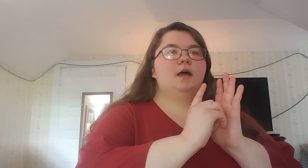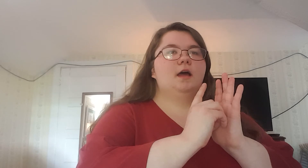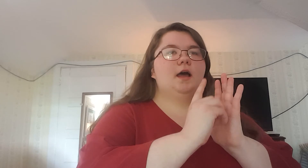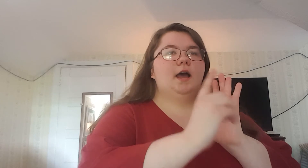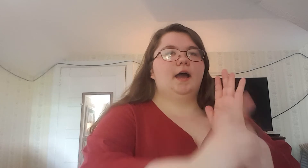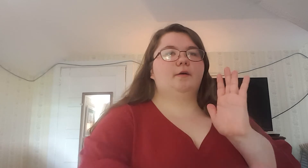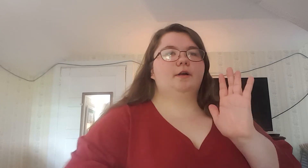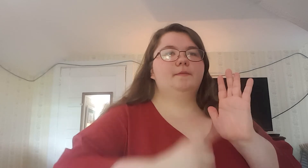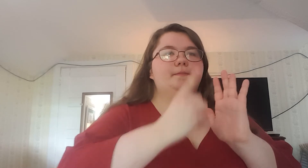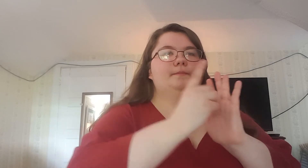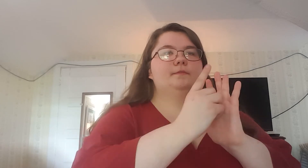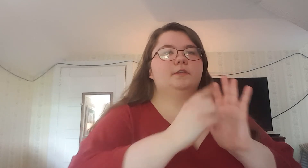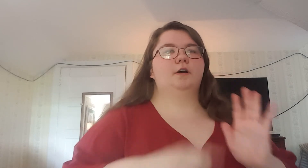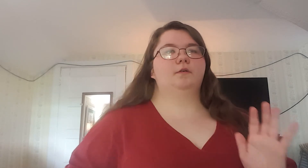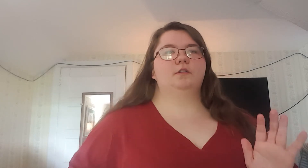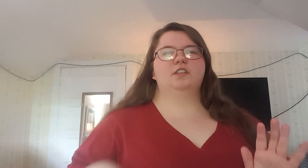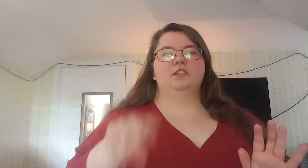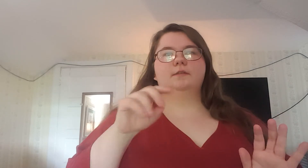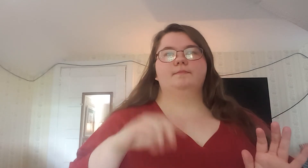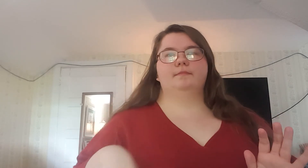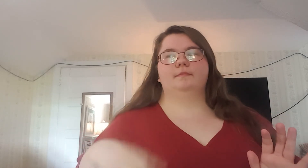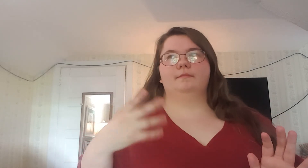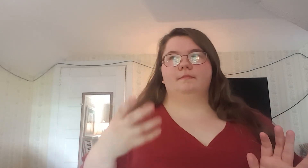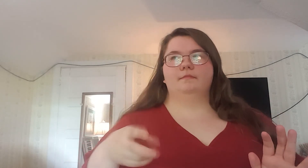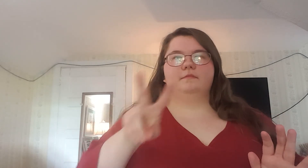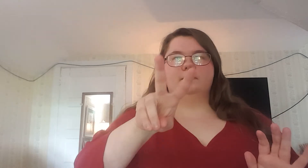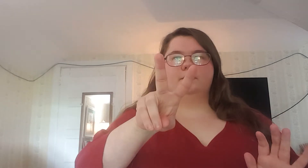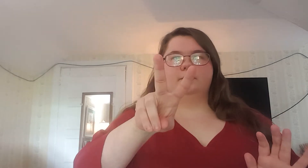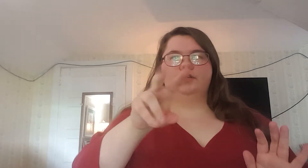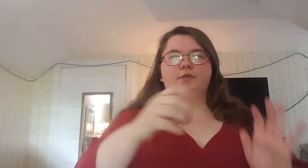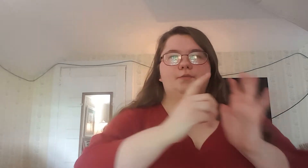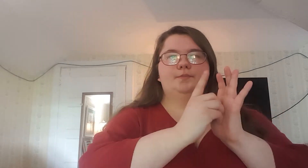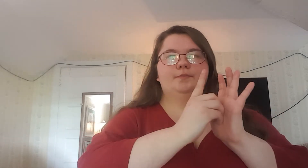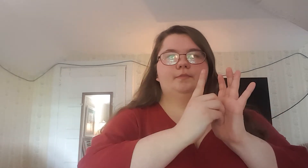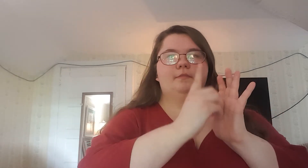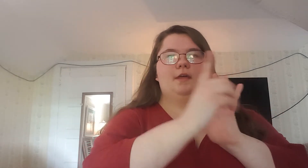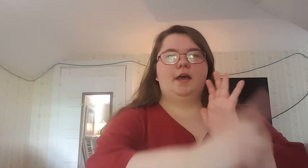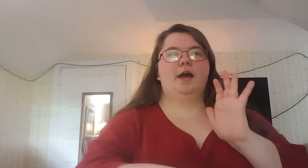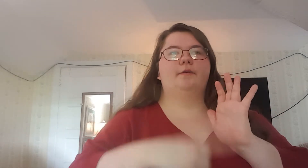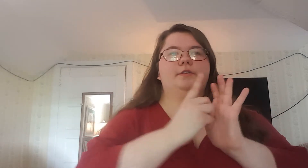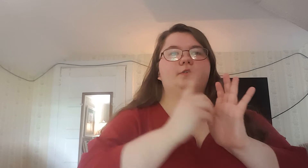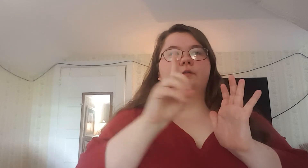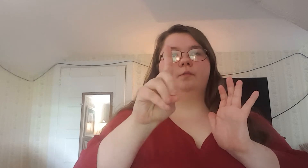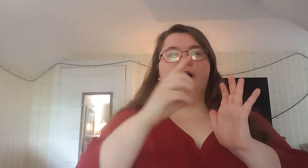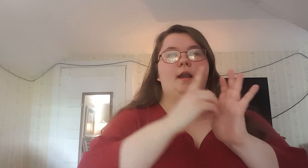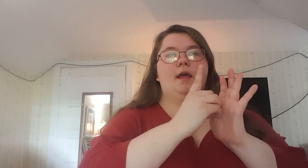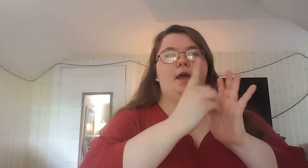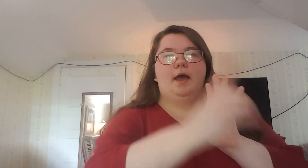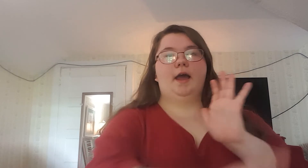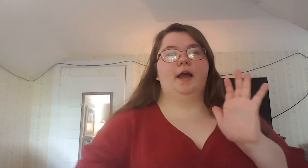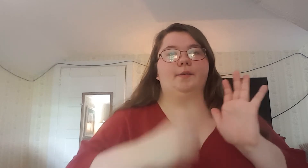Hour, so, 2 hours, 1 hour.